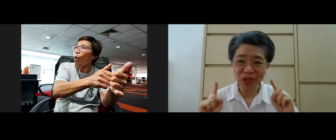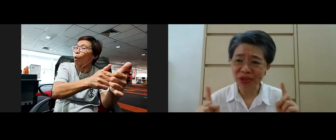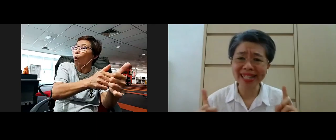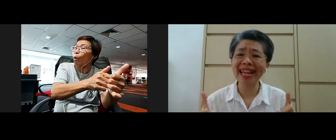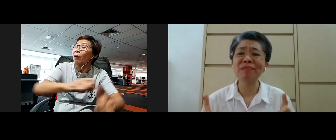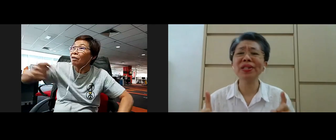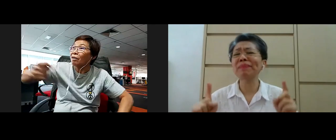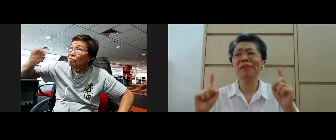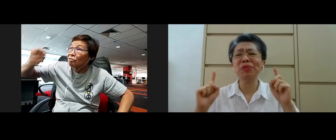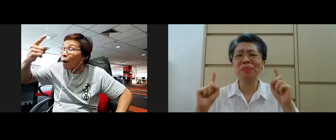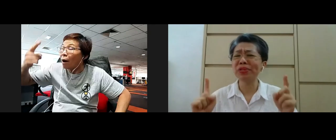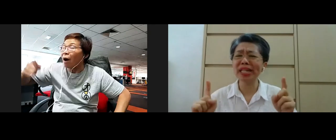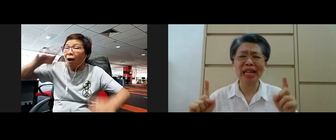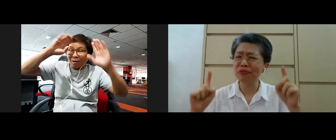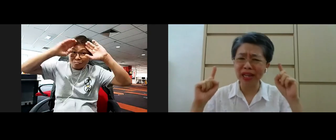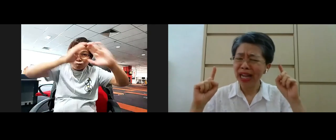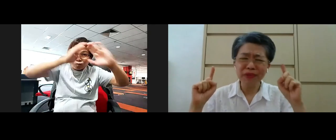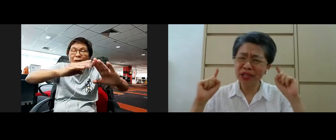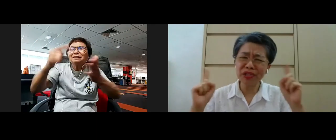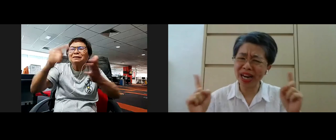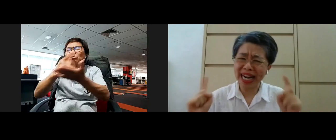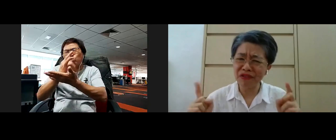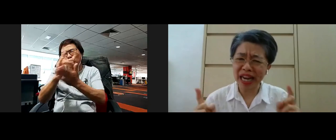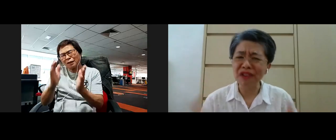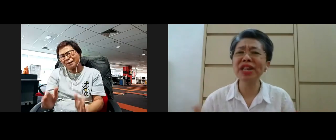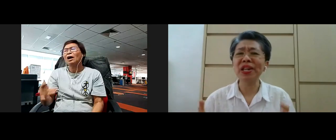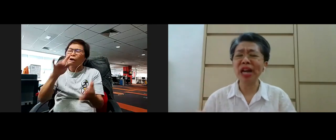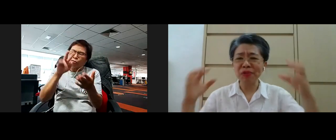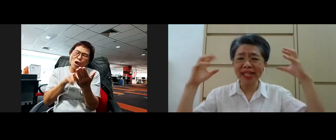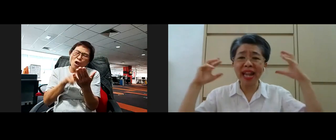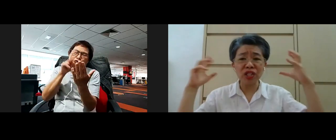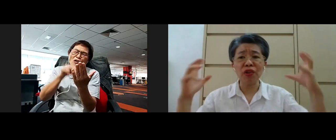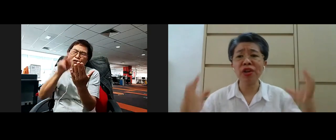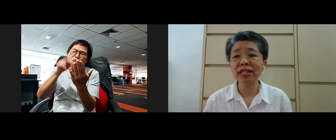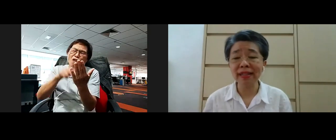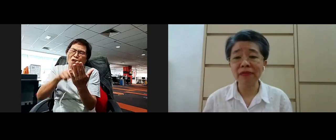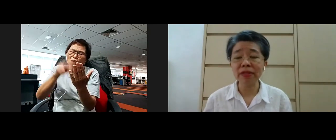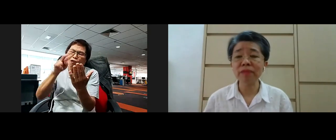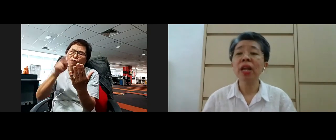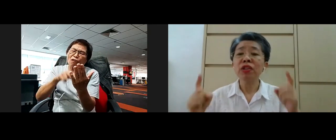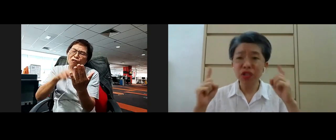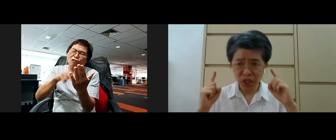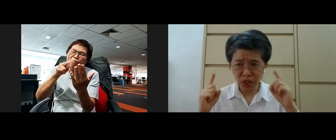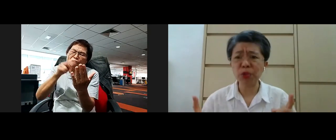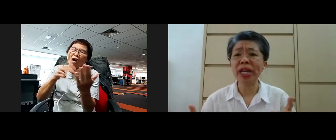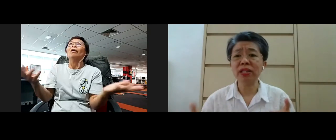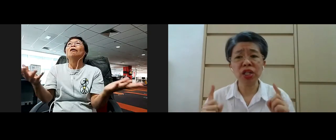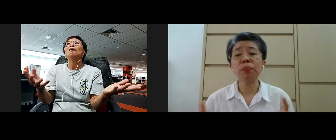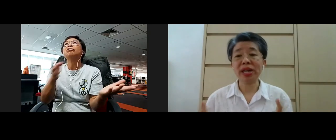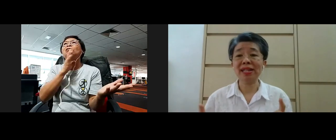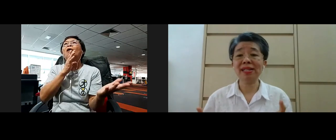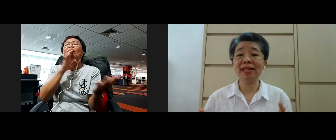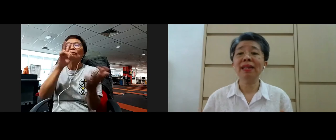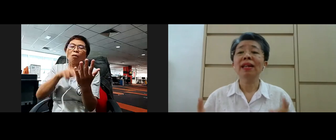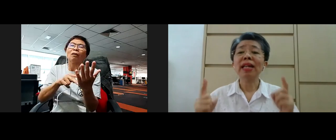I need to stress that because sometimes we Buddhists we just read and read and read and we stay at a theoretical level just do it